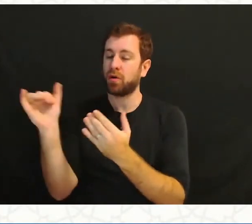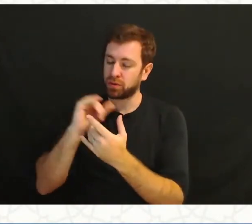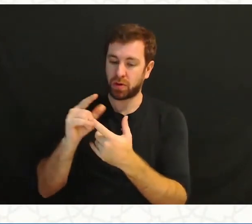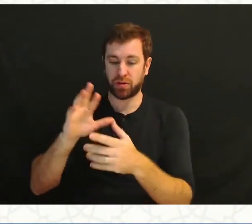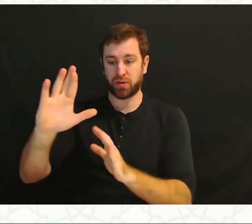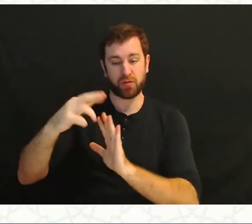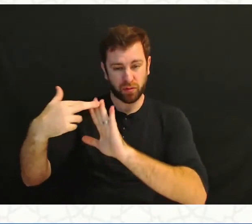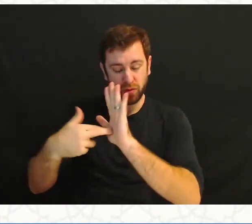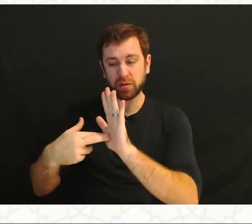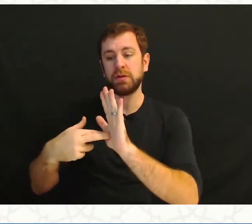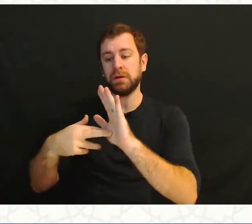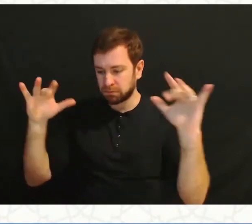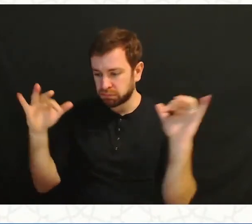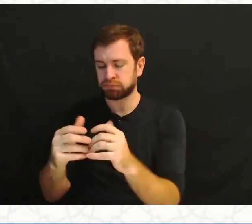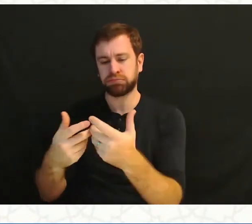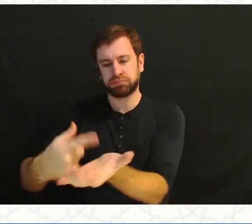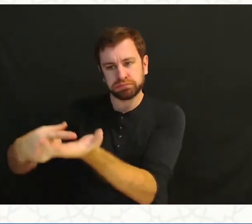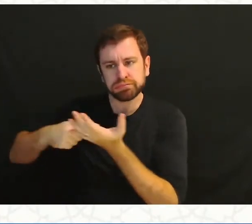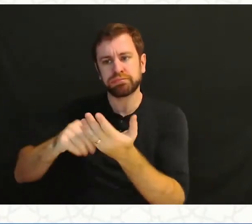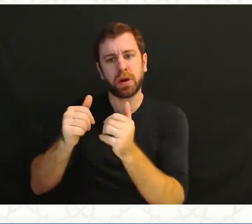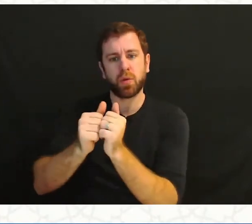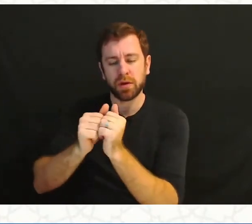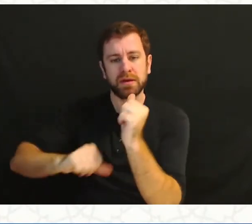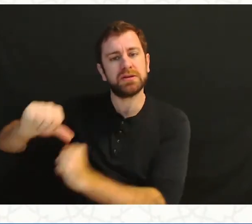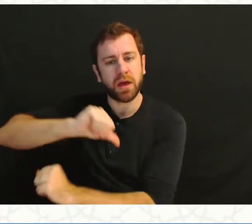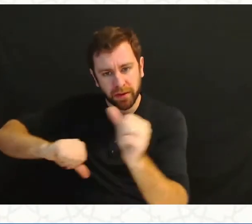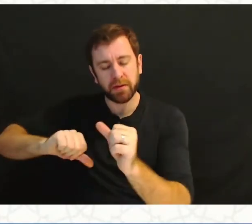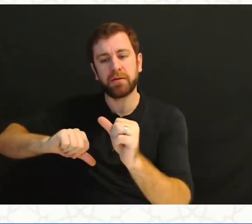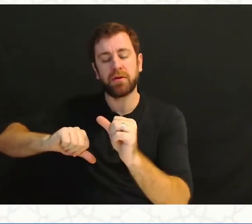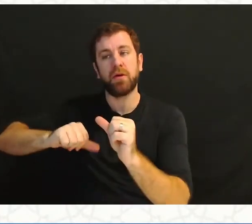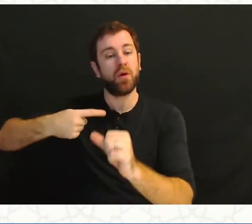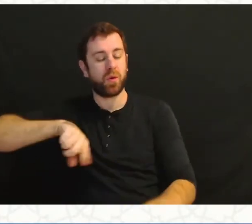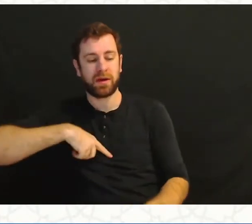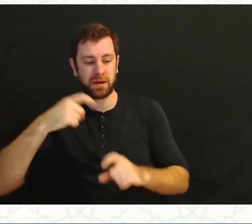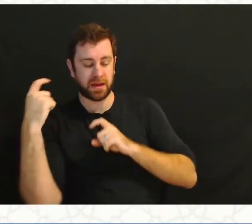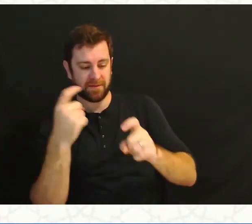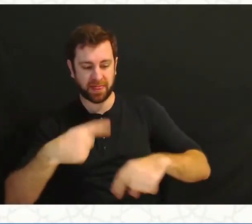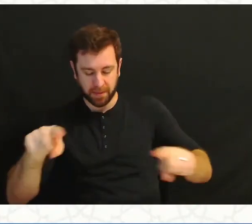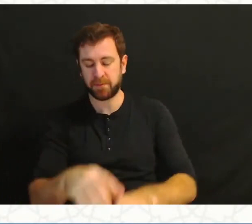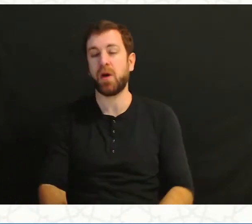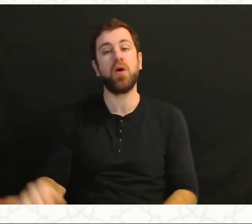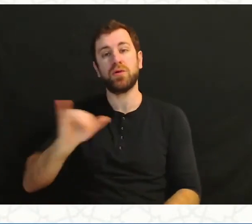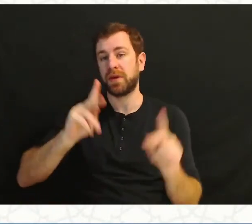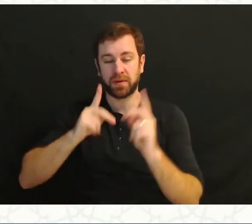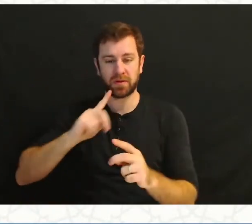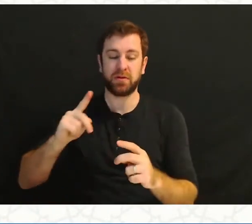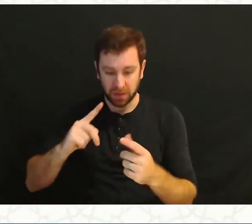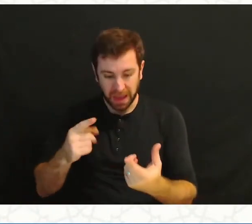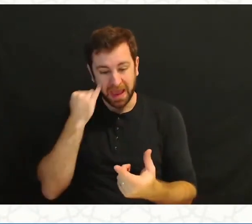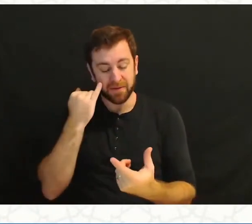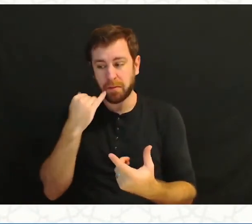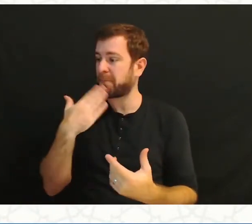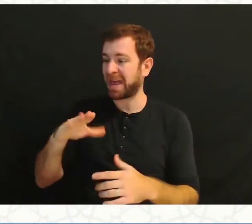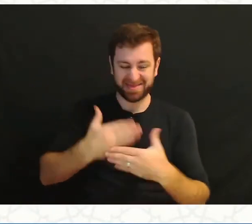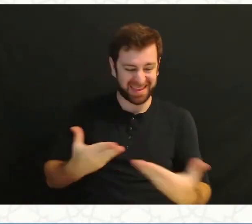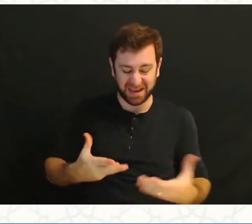themselves. And those who spend out of what we have given them. And those who, when a great wrong is done